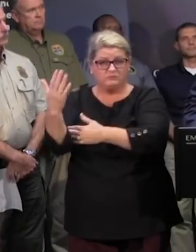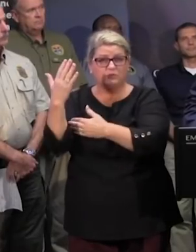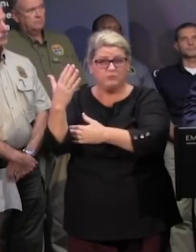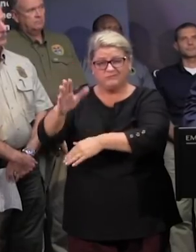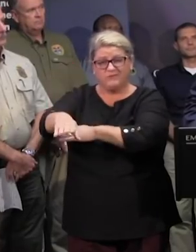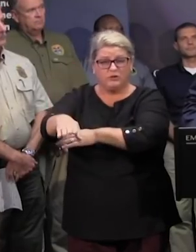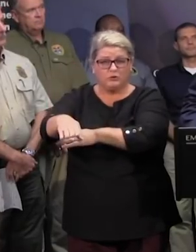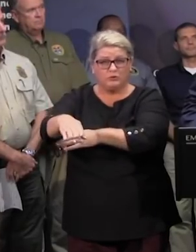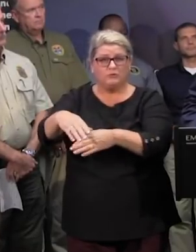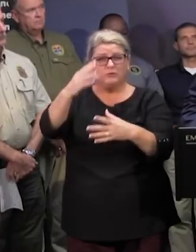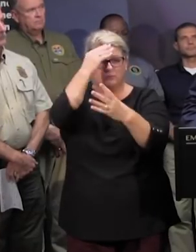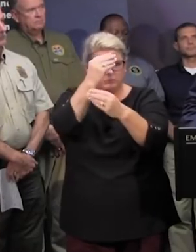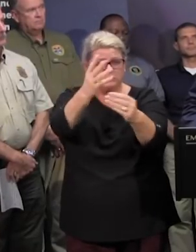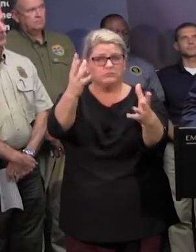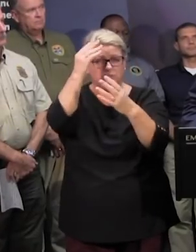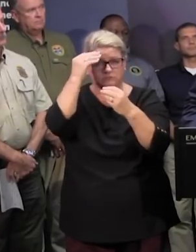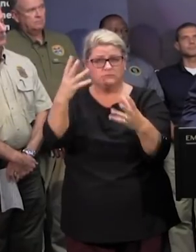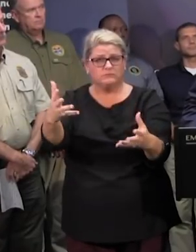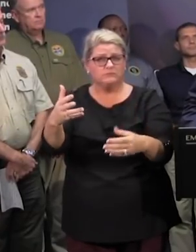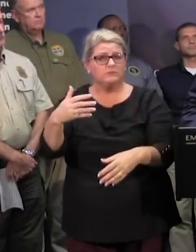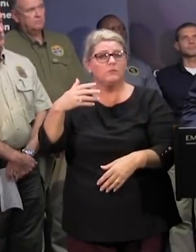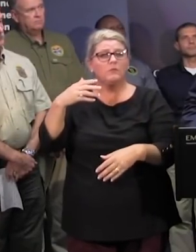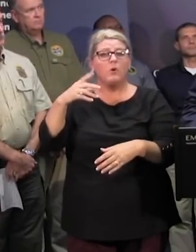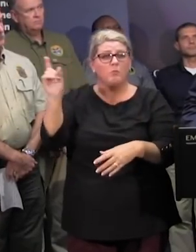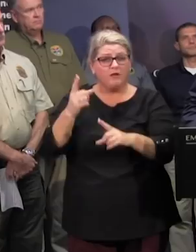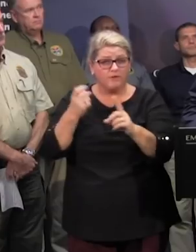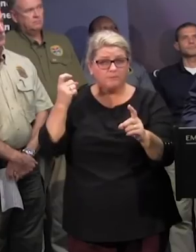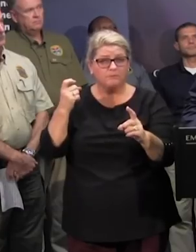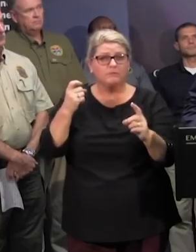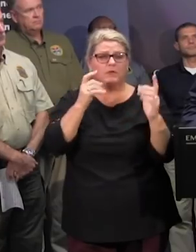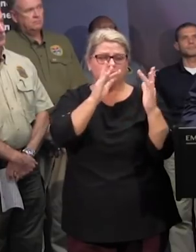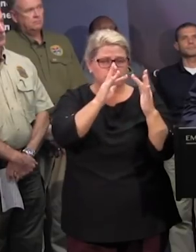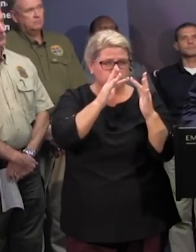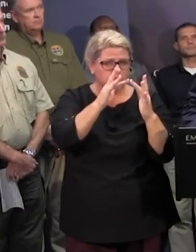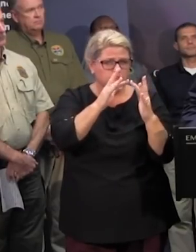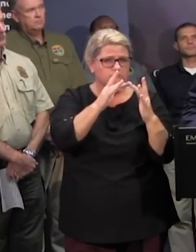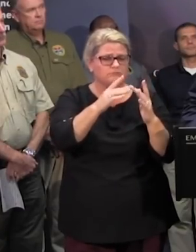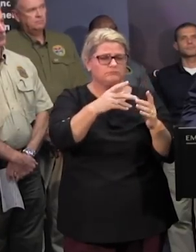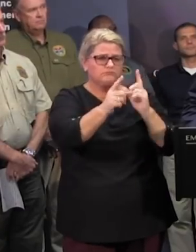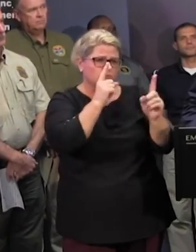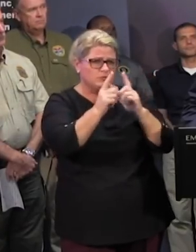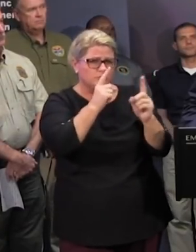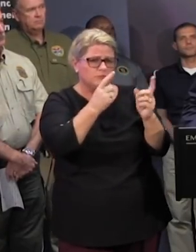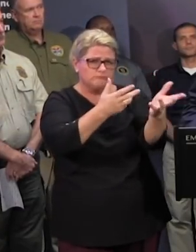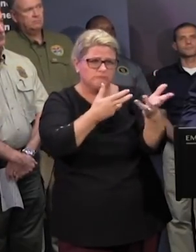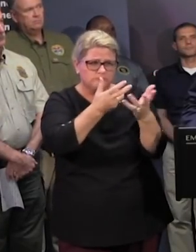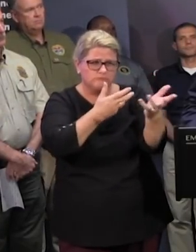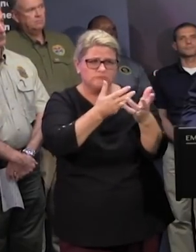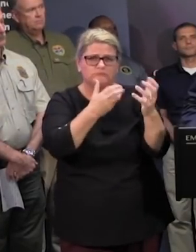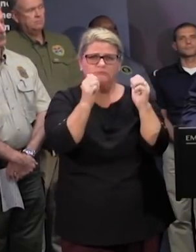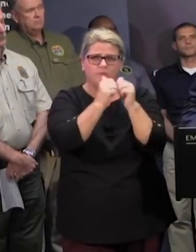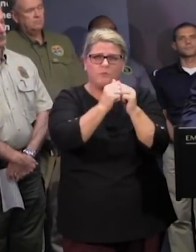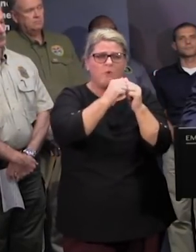some not announced have been made with close consultation and collaboration throughout this process with the